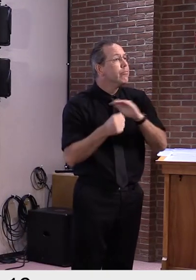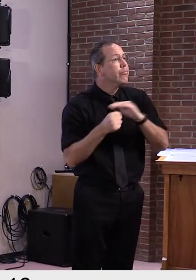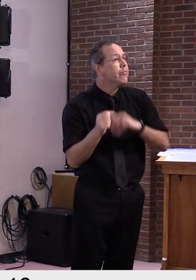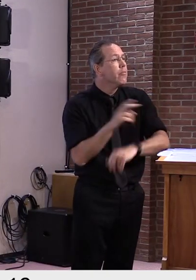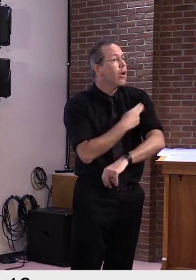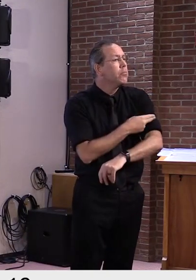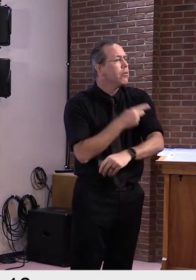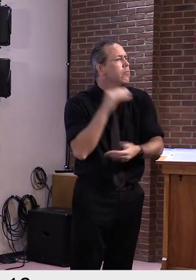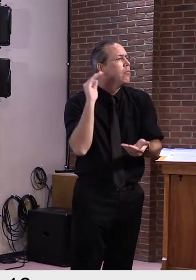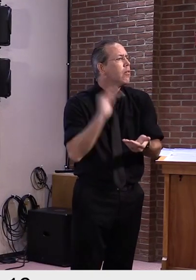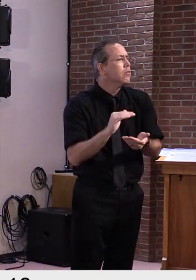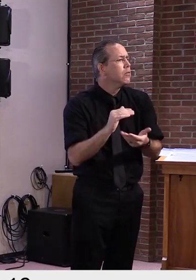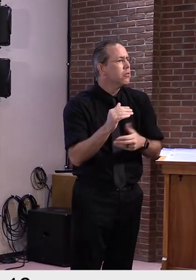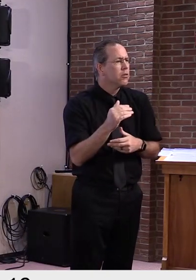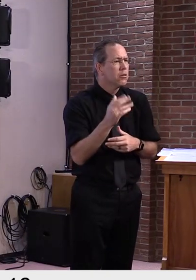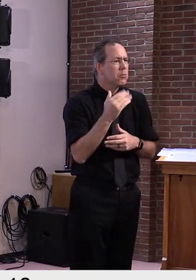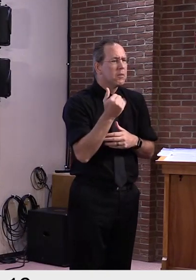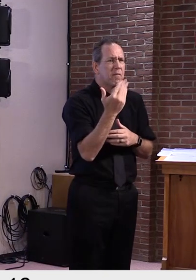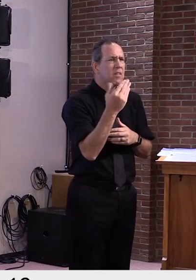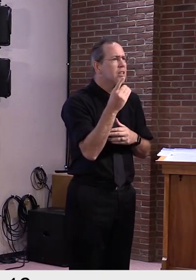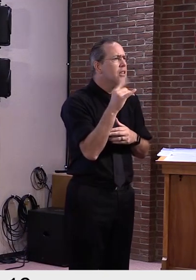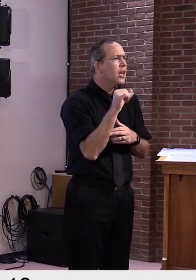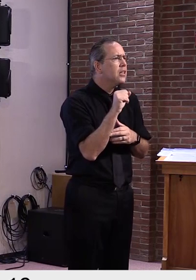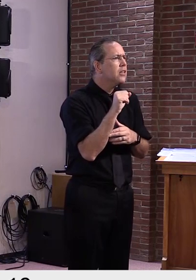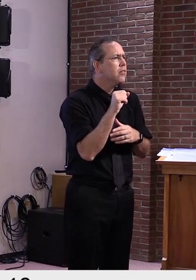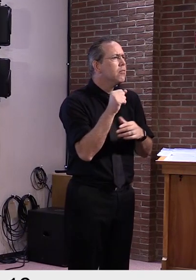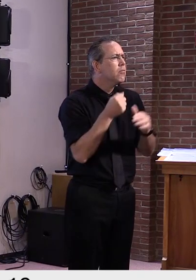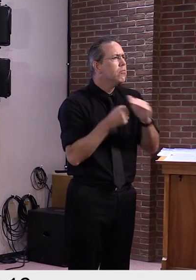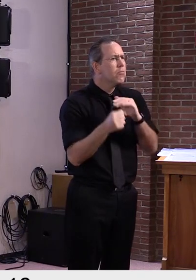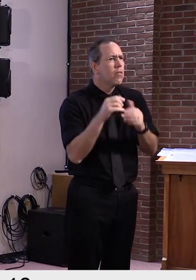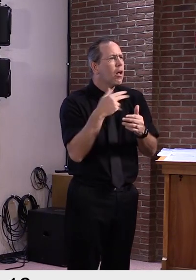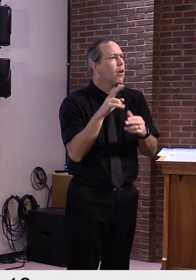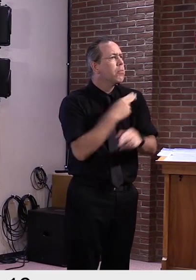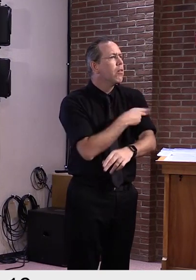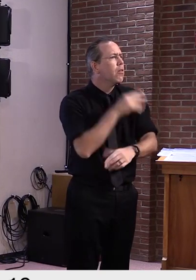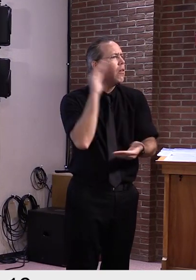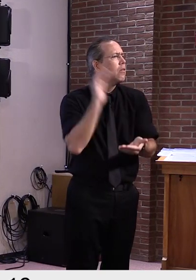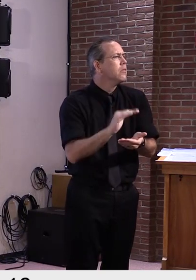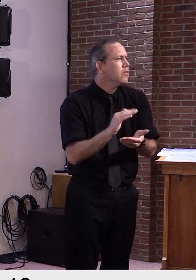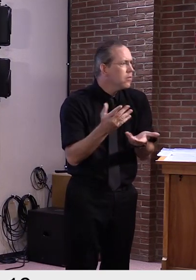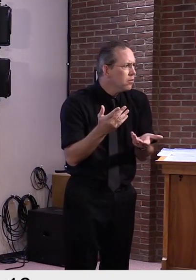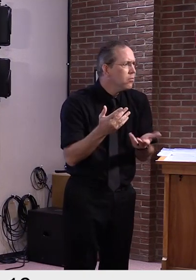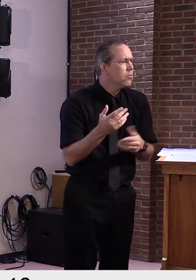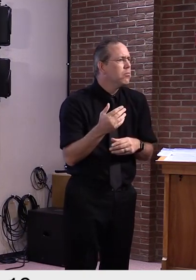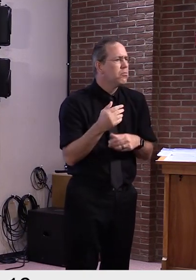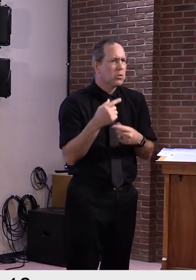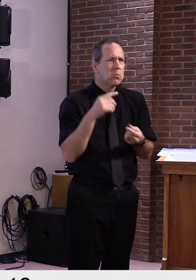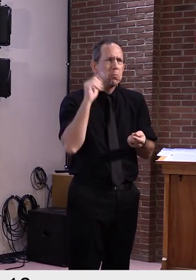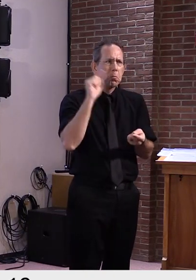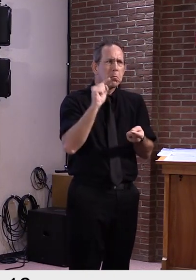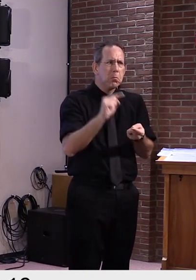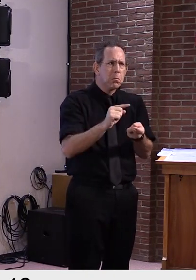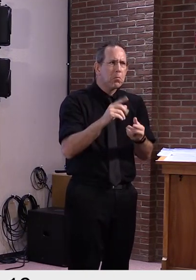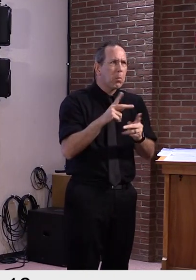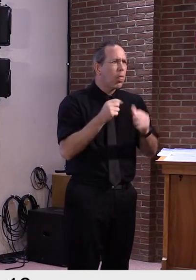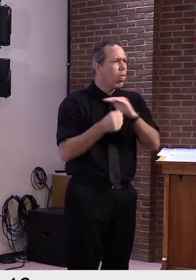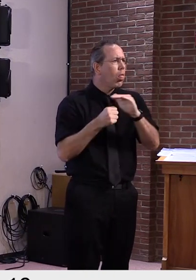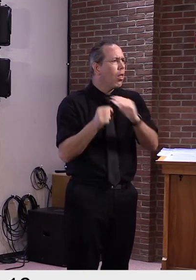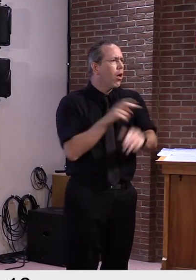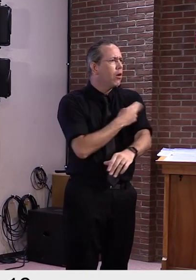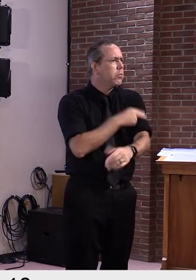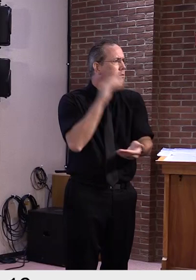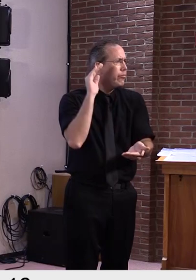less people in the hospital with COVID-19. Similarly, the number of people with ICU needs decreased for the last seven days.